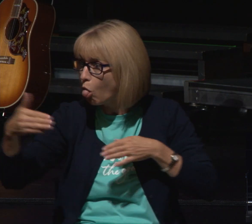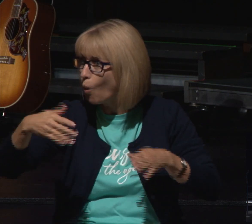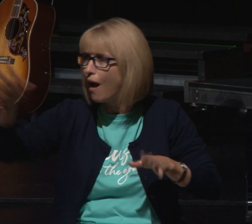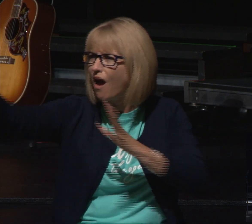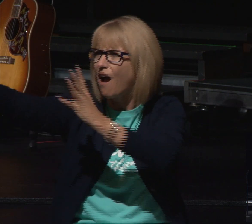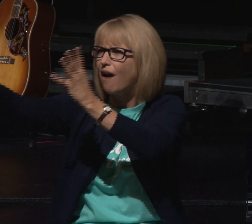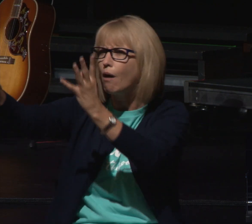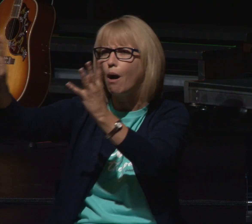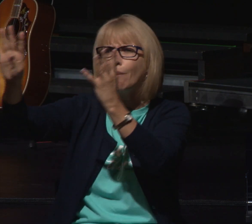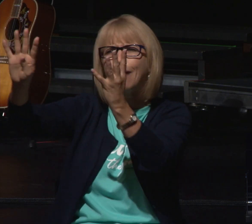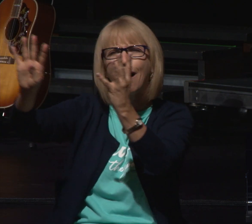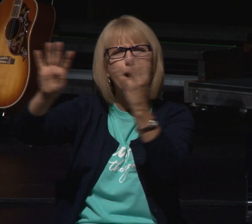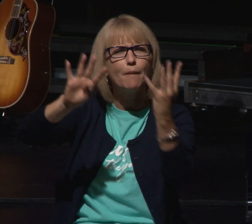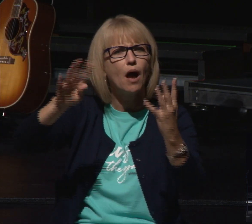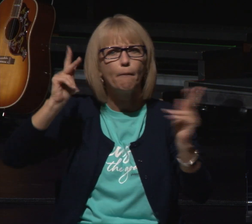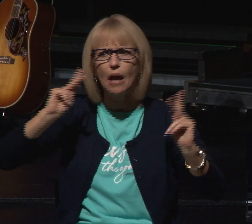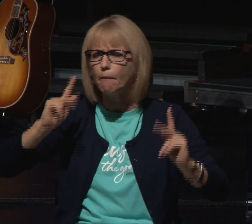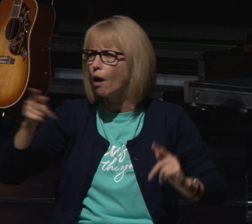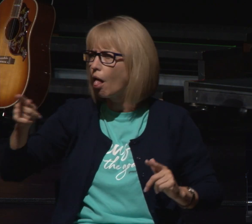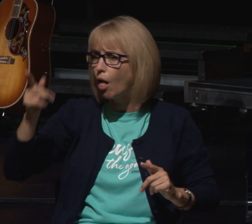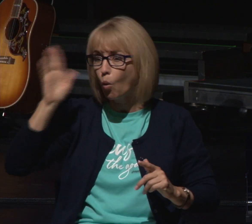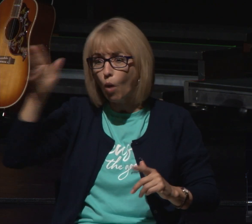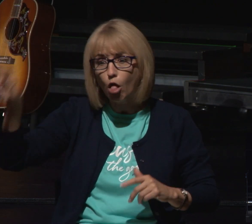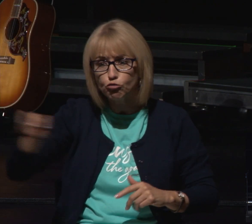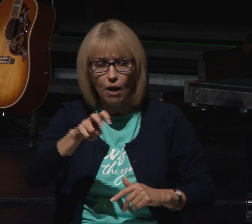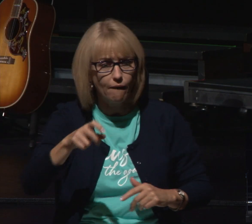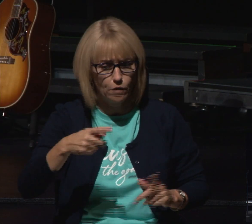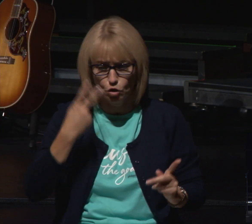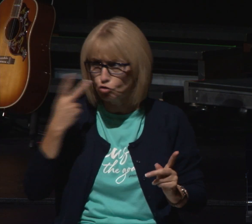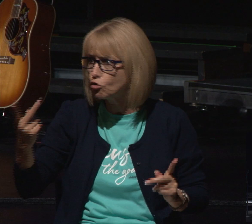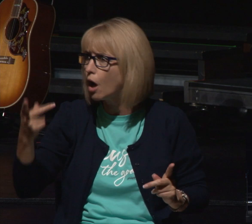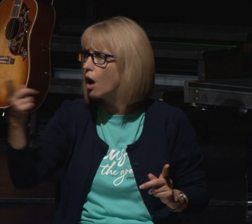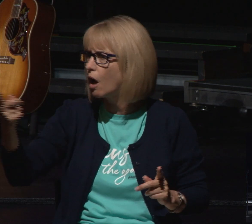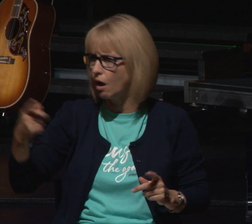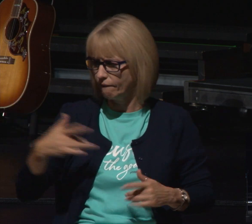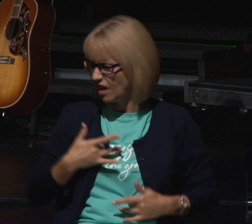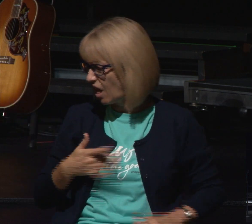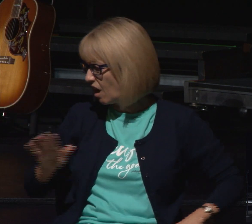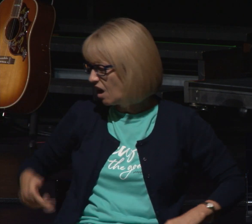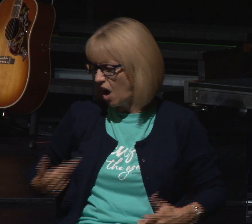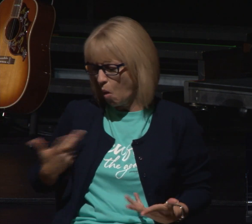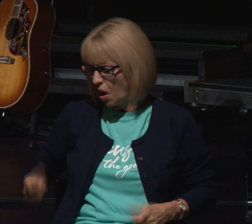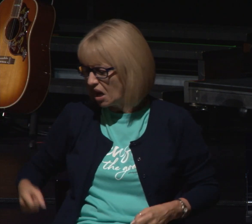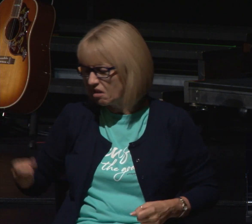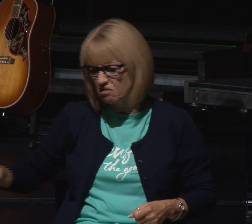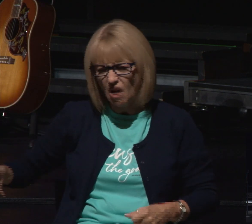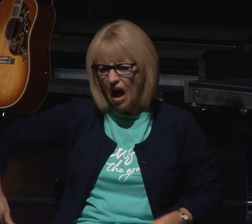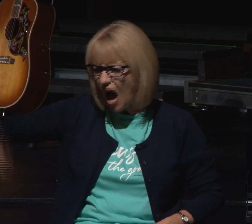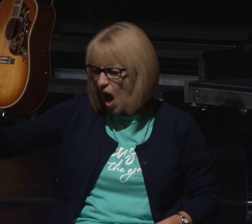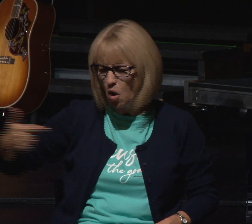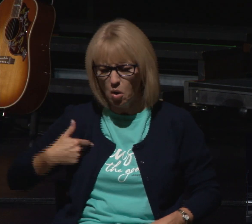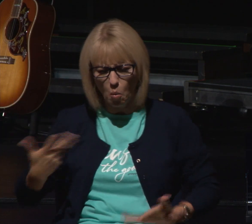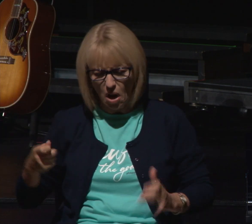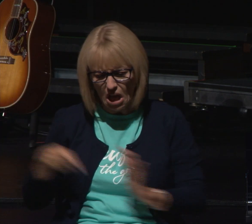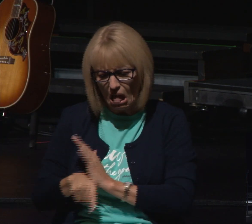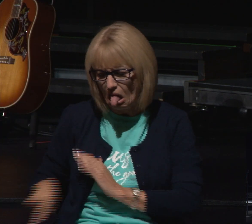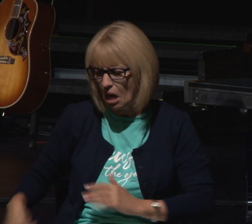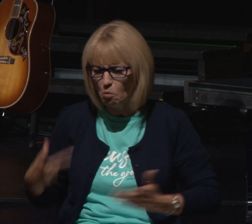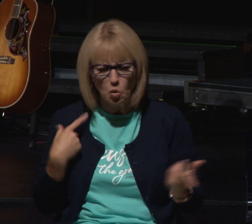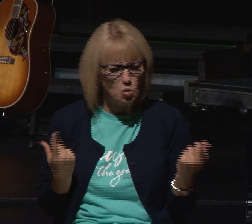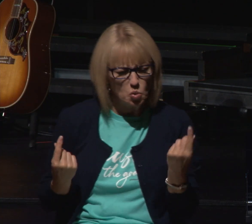eating their meal probably delighted in the fact that they they're getting rid of joseph they're wanting to kill him and this caravan comes through